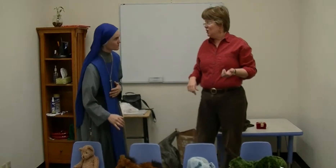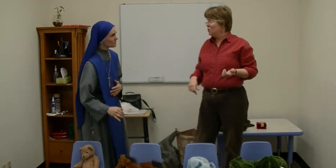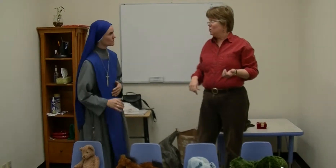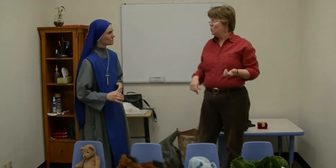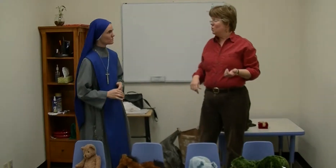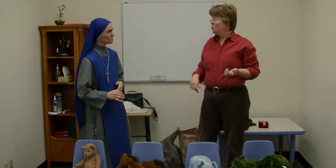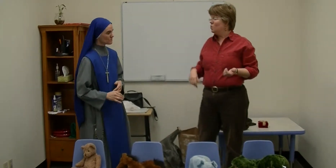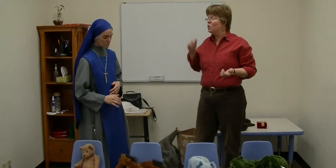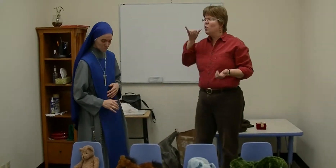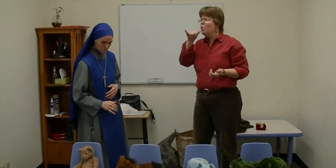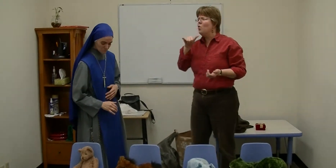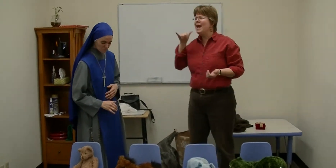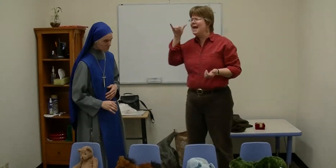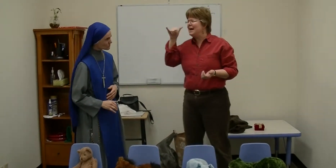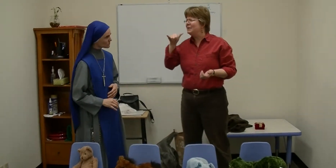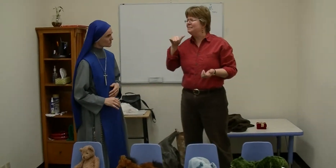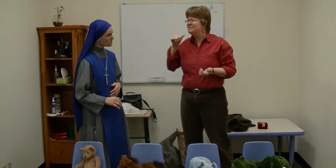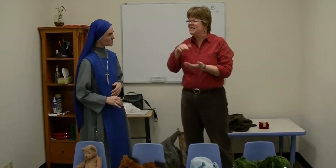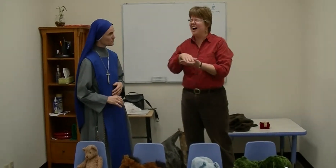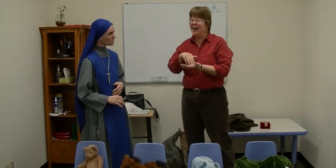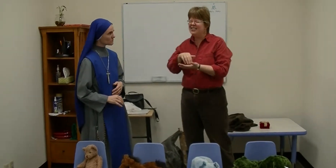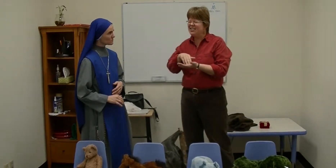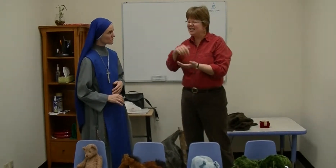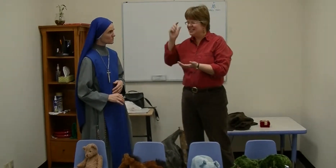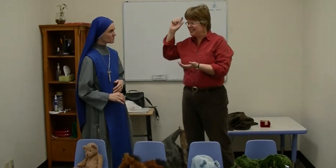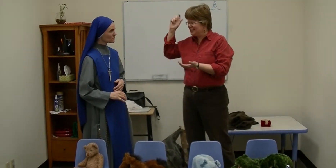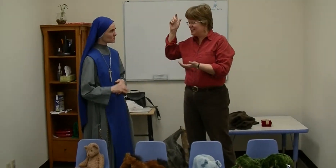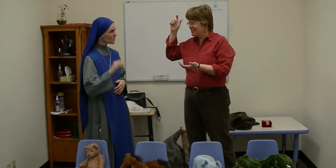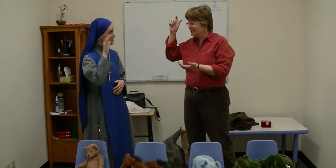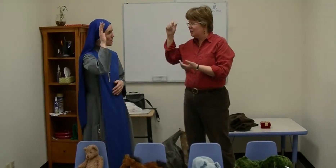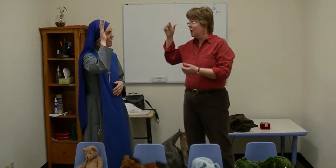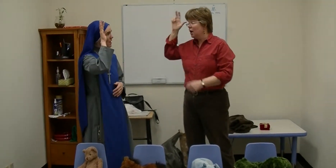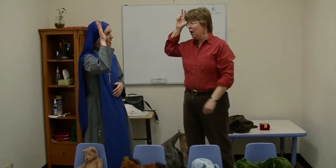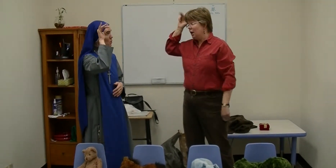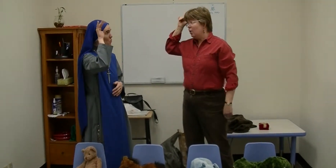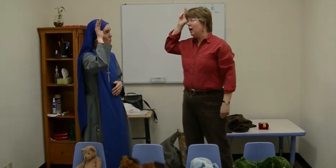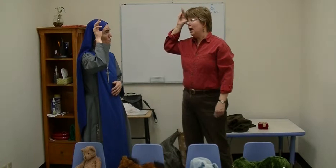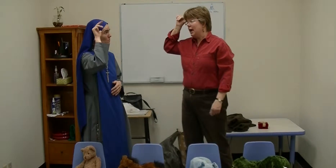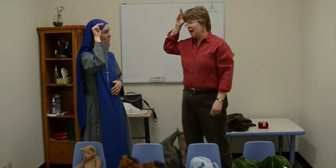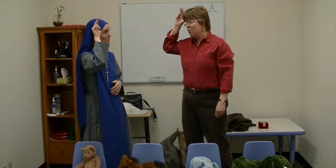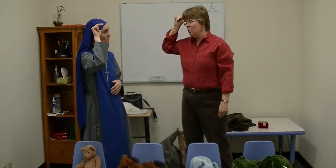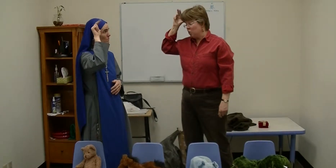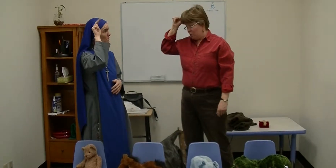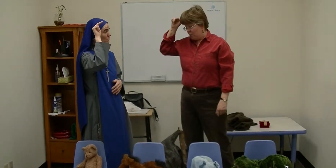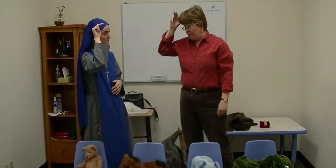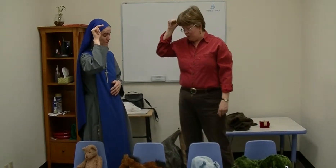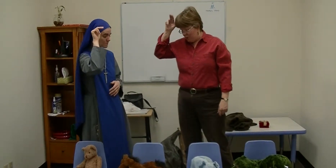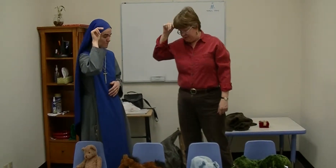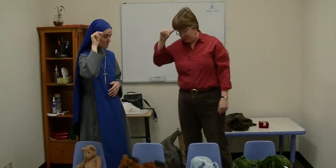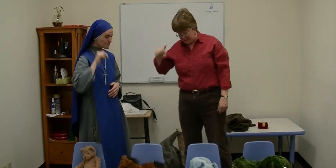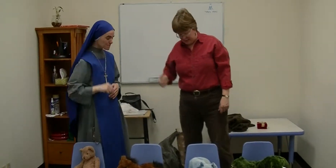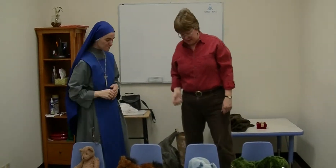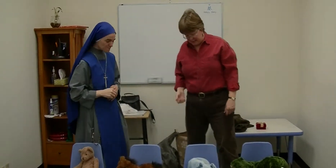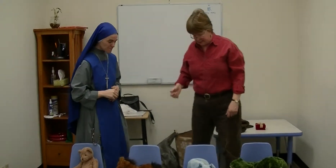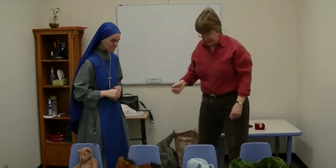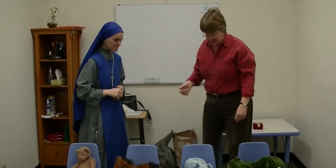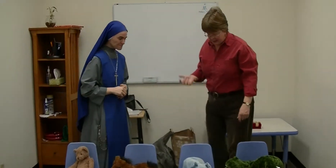Ooh. Quem tanjes? Equum. Equum. Optime. Okay.